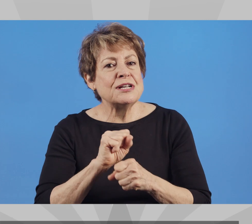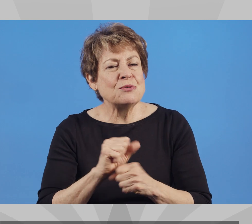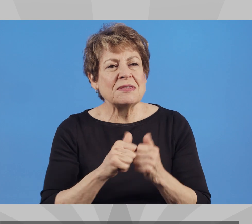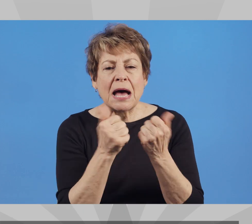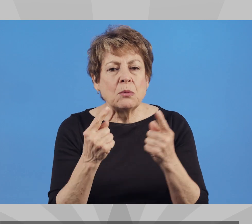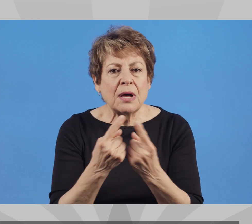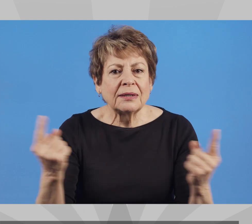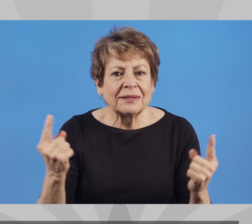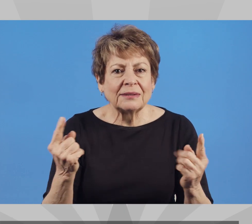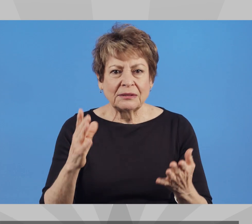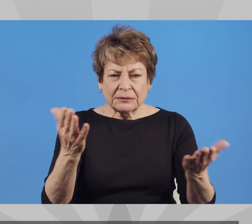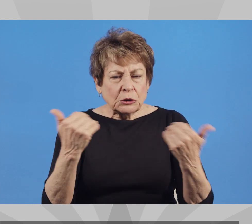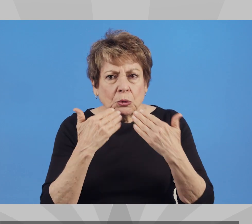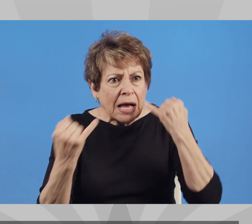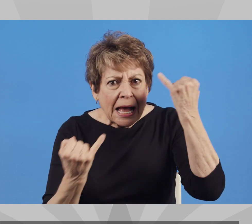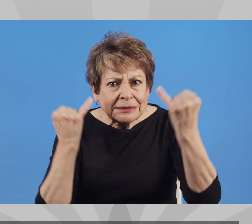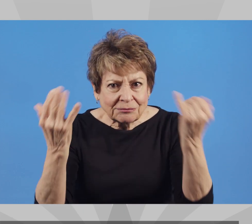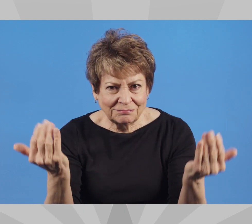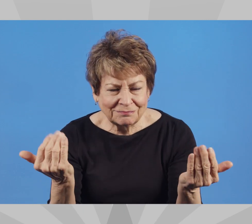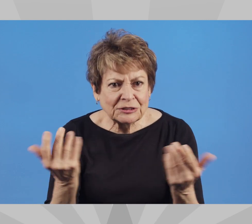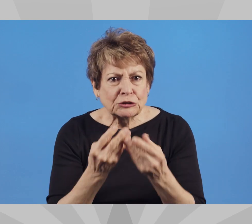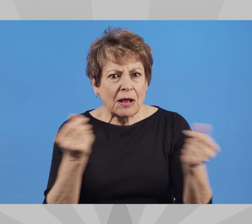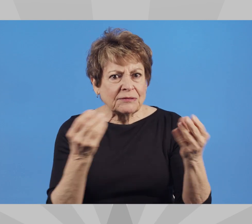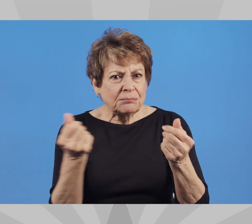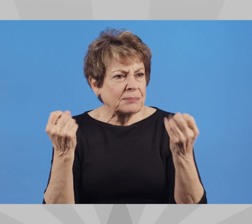and to solve the many challenges we face.